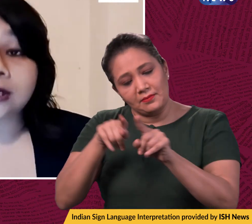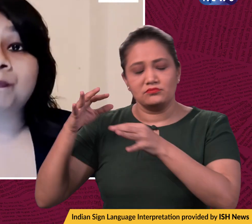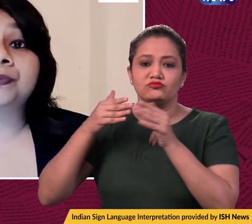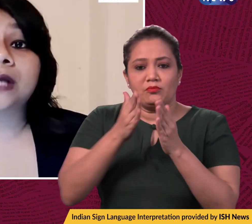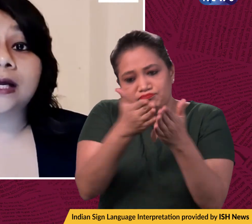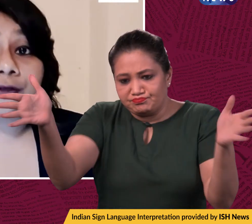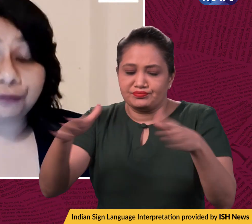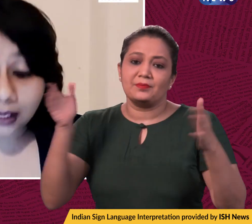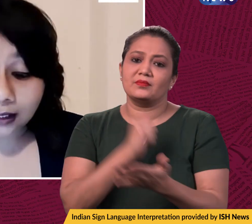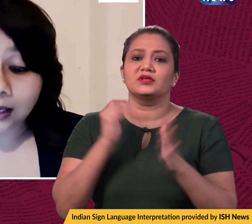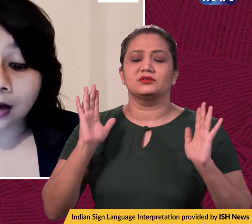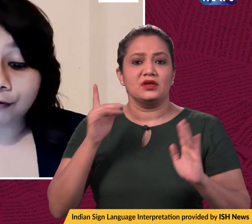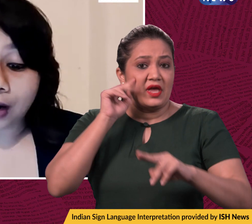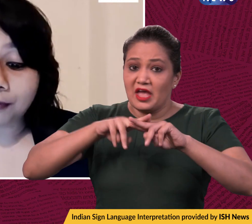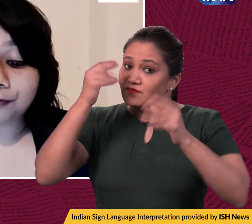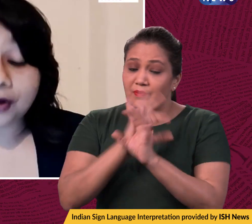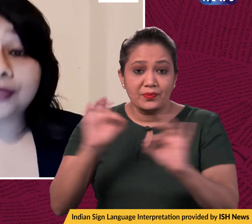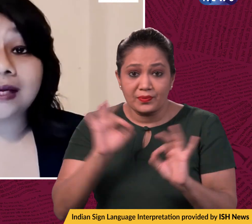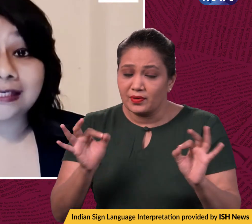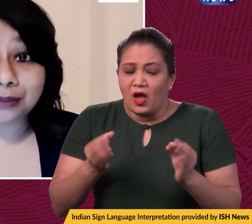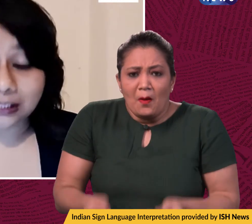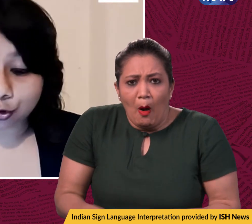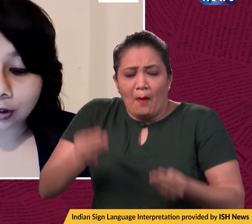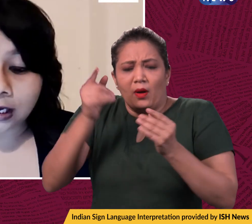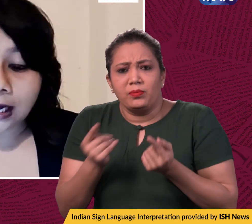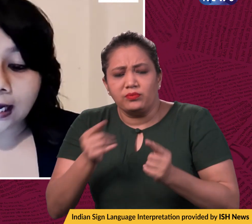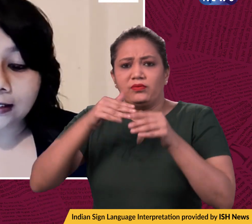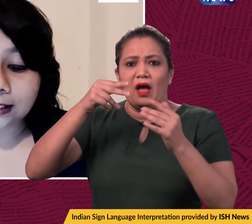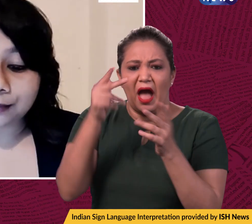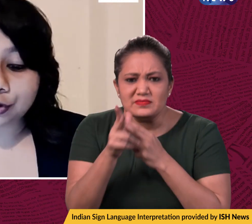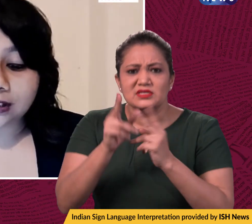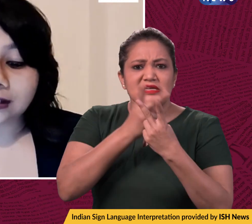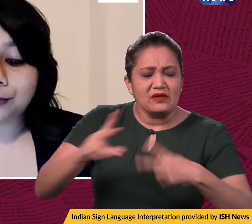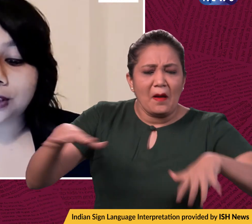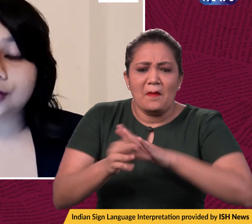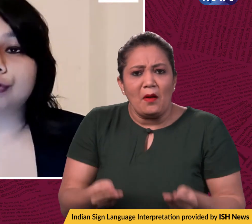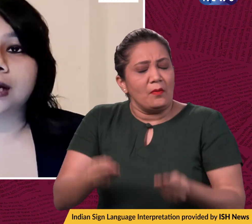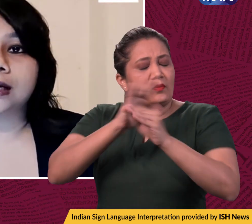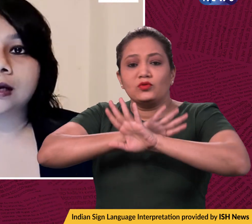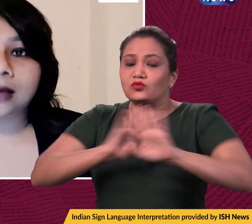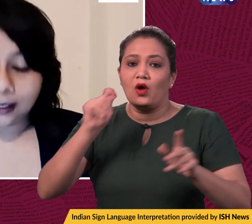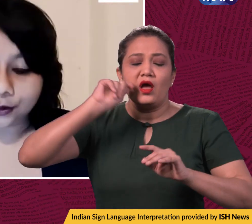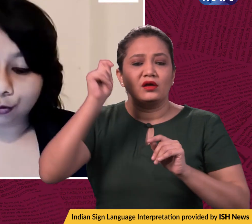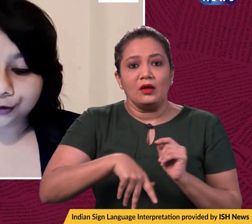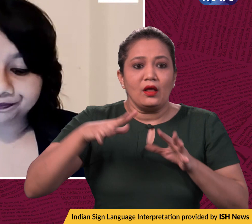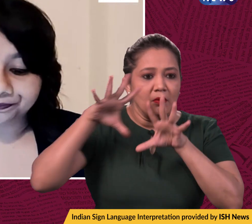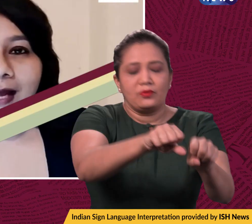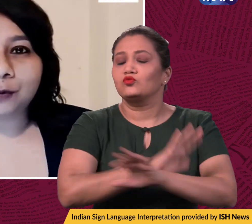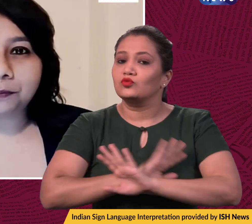and refraining from further intimidation and attempts to destabilize Ukraine, end quote. And one